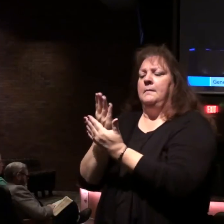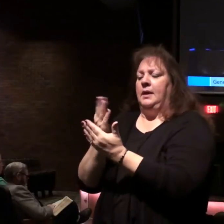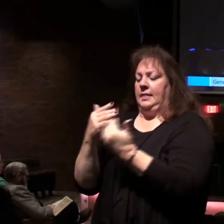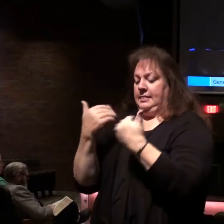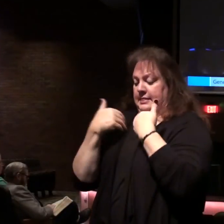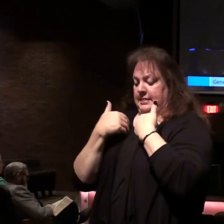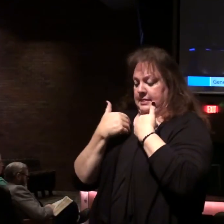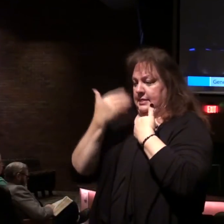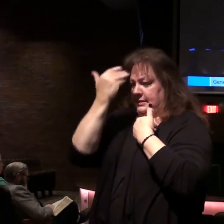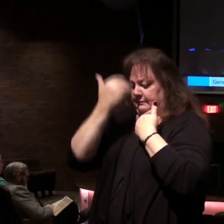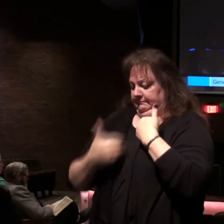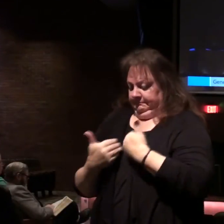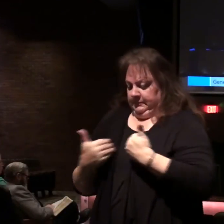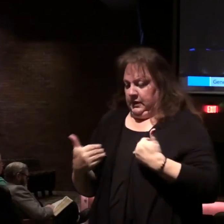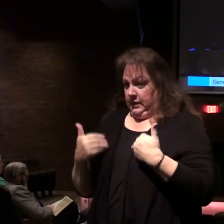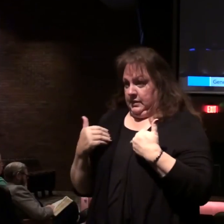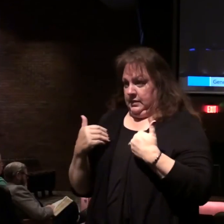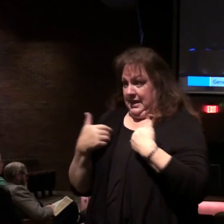those divided animals.